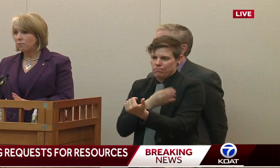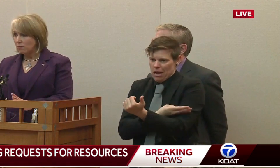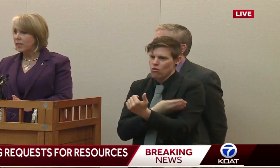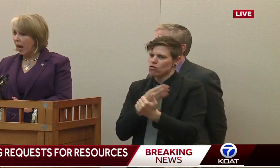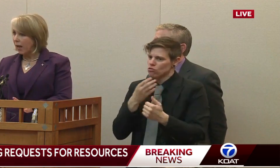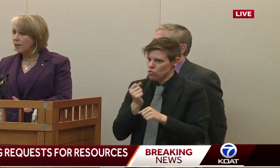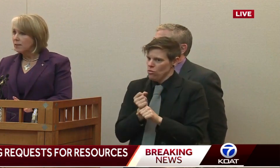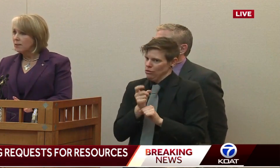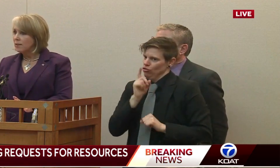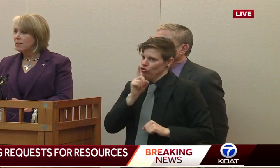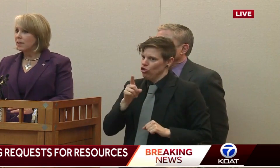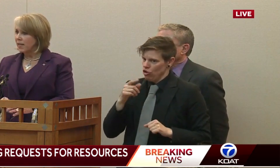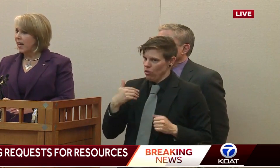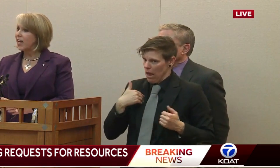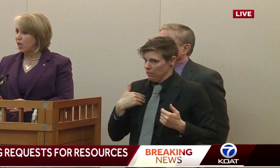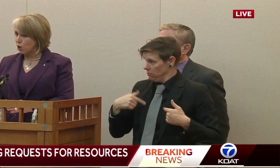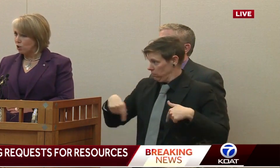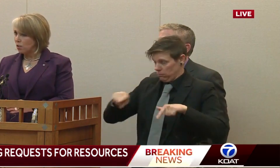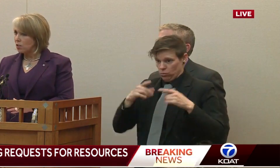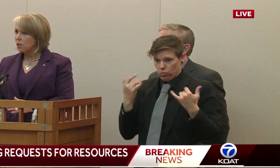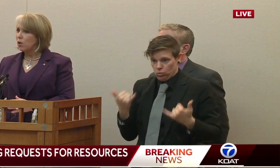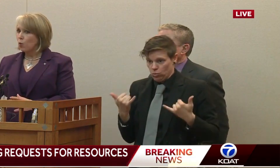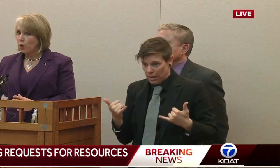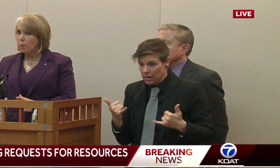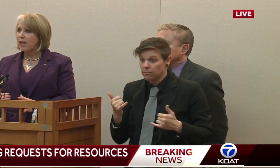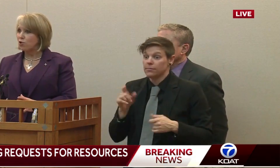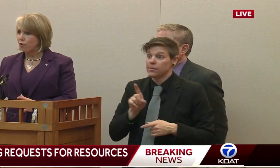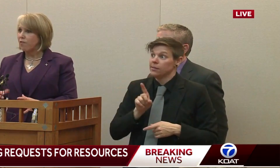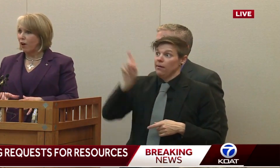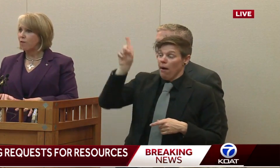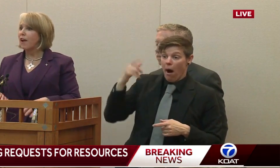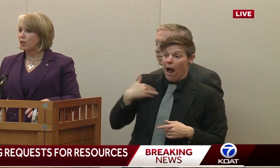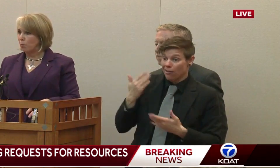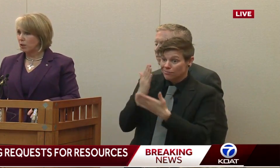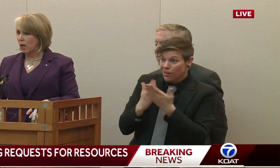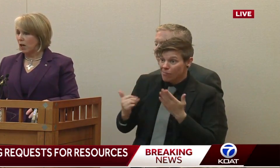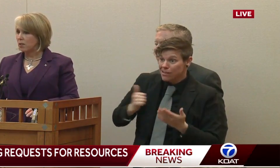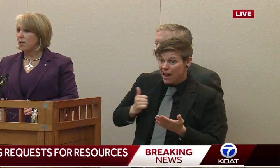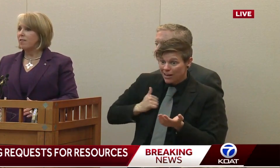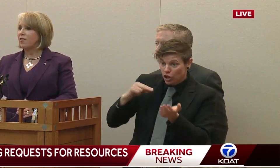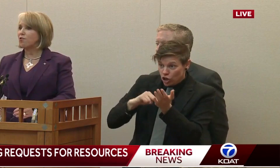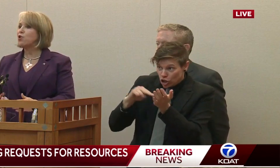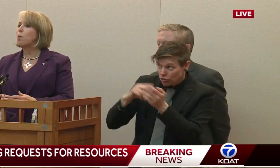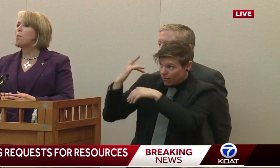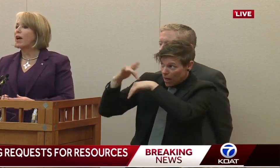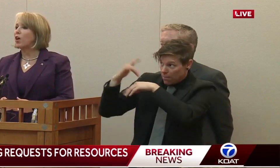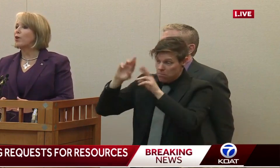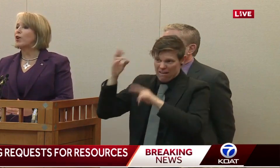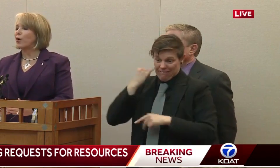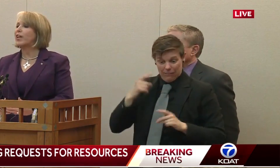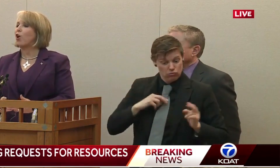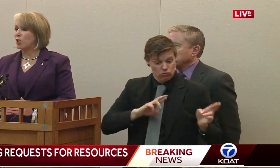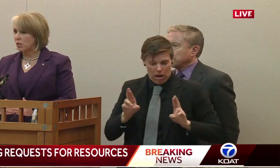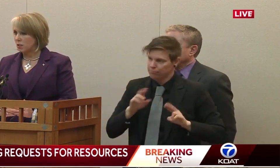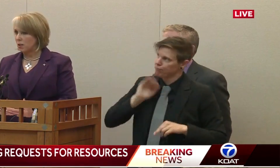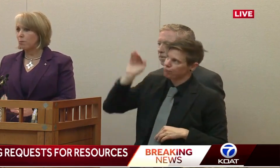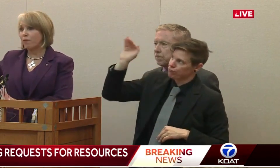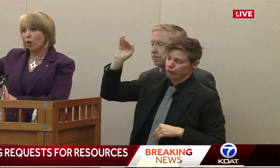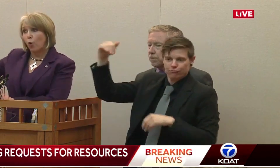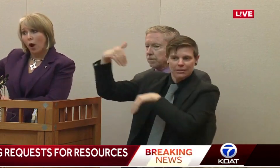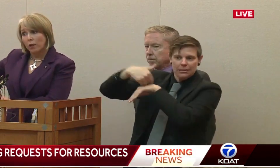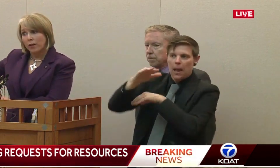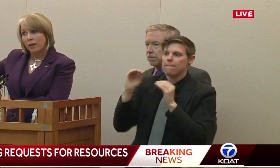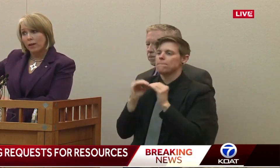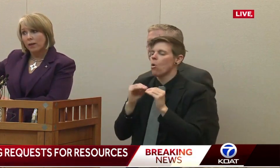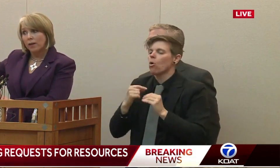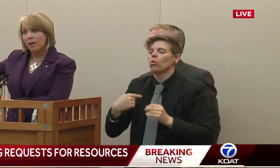today, Canadian nurses. We'll make sure that they're available to us, that there's no barrier in our system